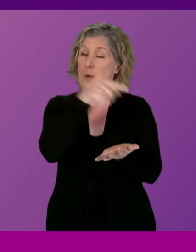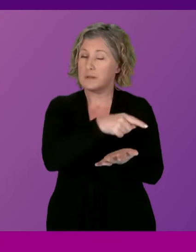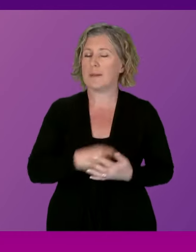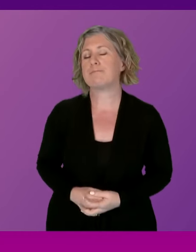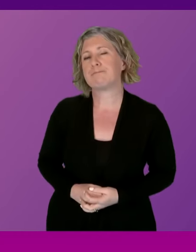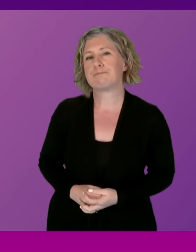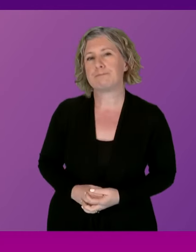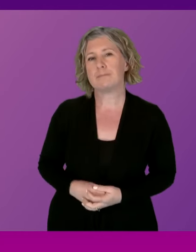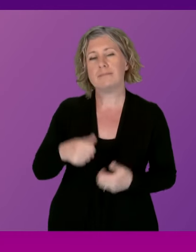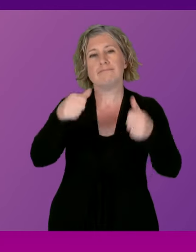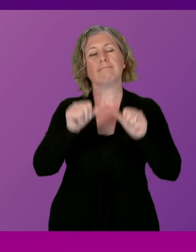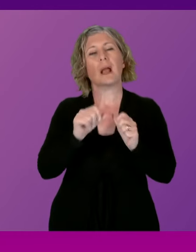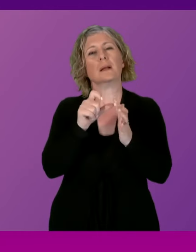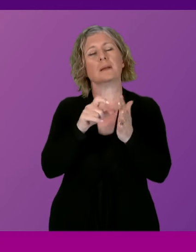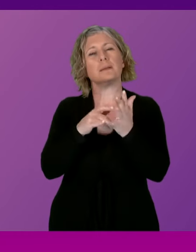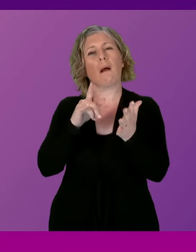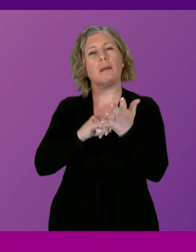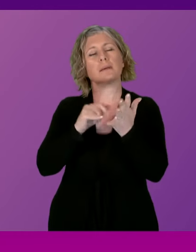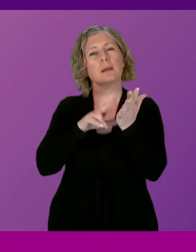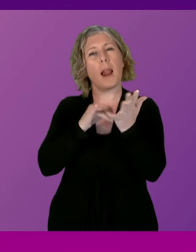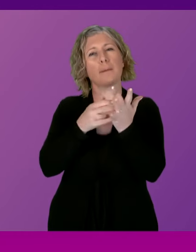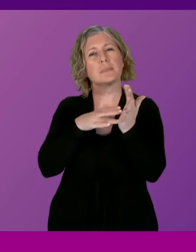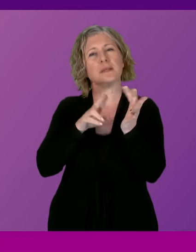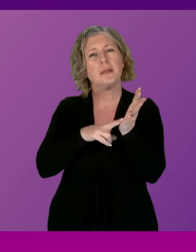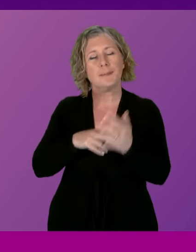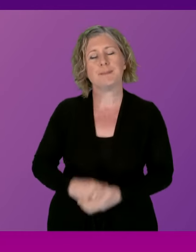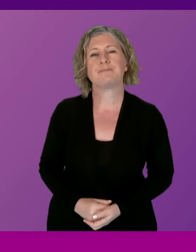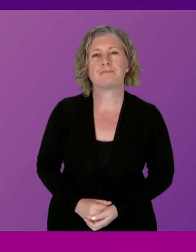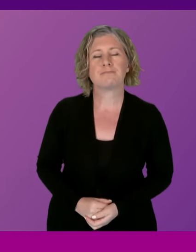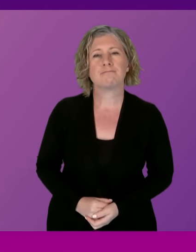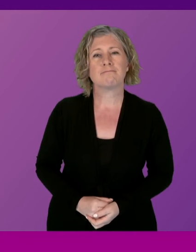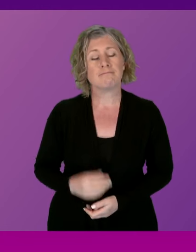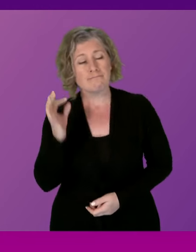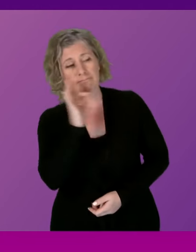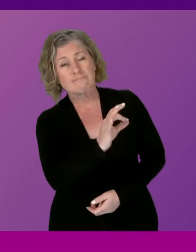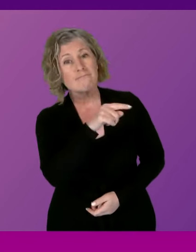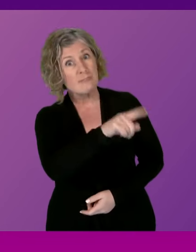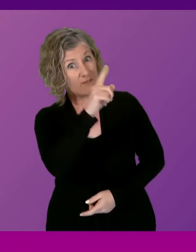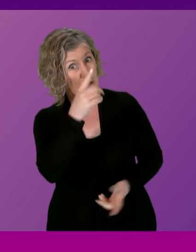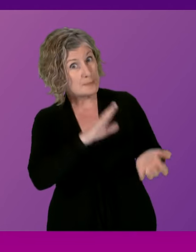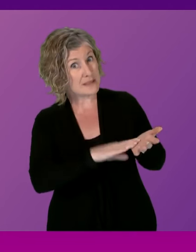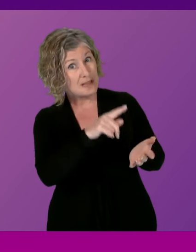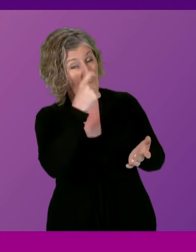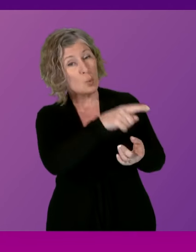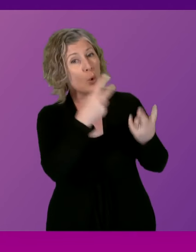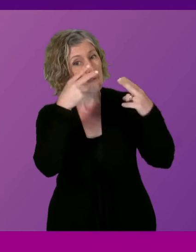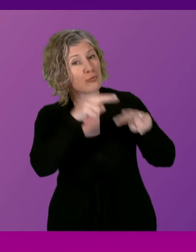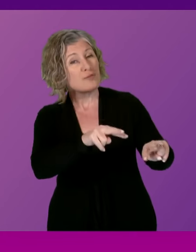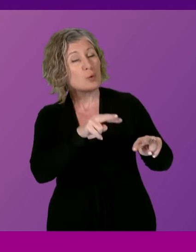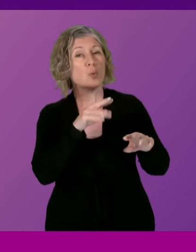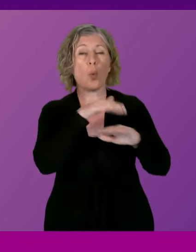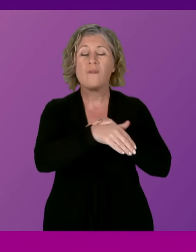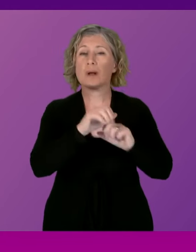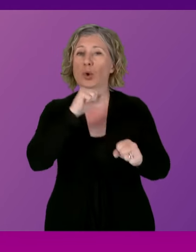Question number five, Douglas Lumsden. To ask the First Minister whether he will provide an update on when the Scottish Government will review its ban on alcohol